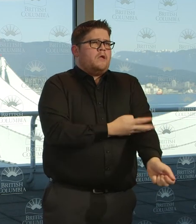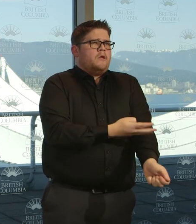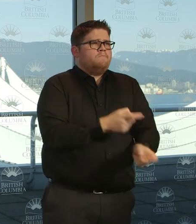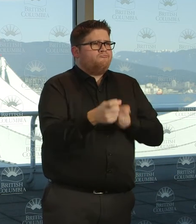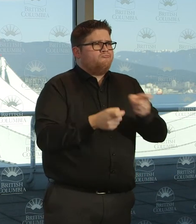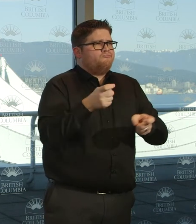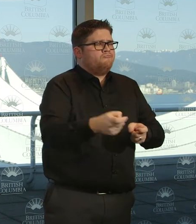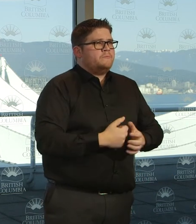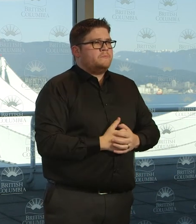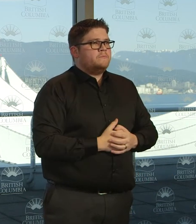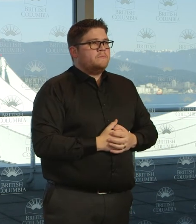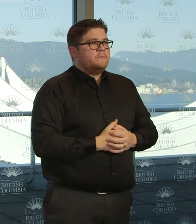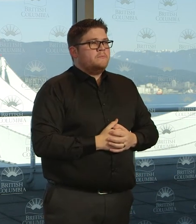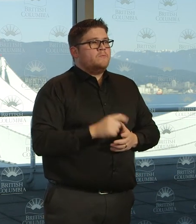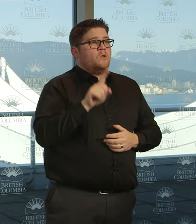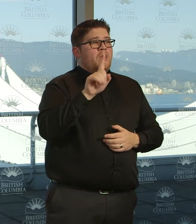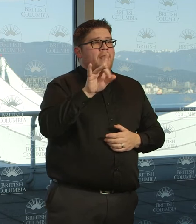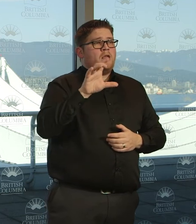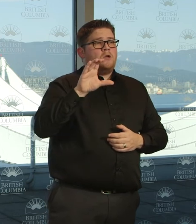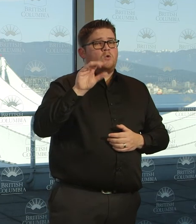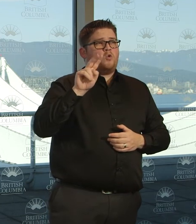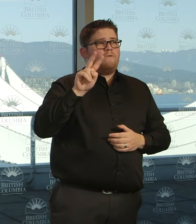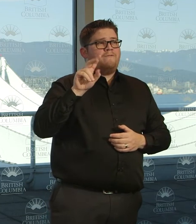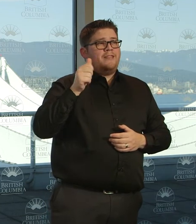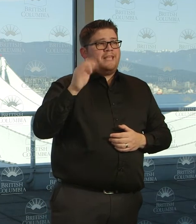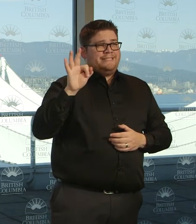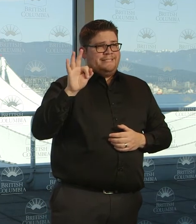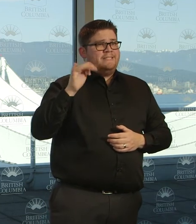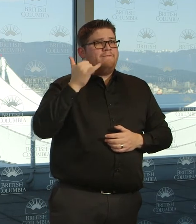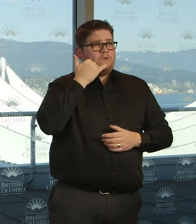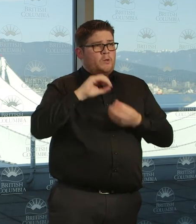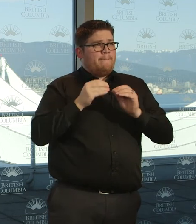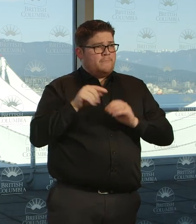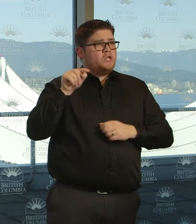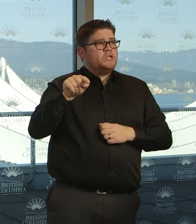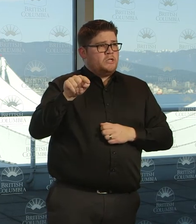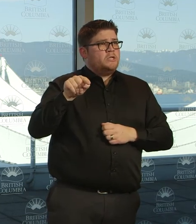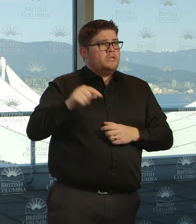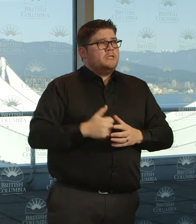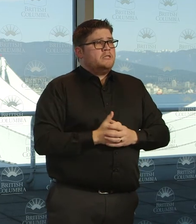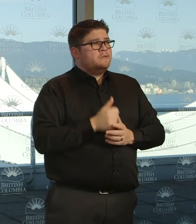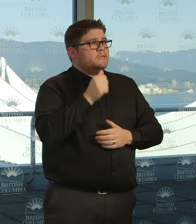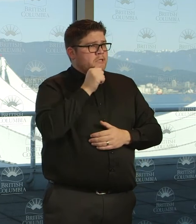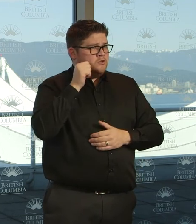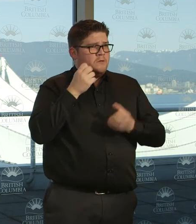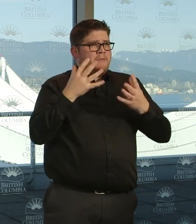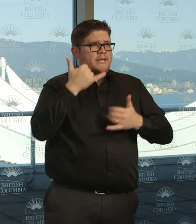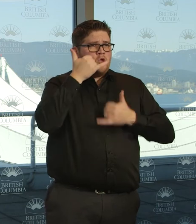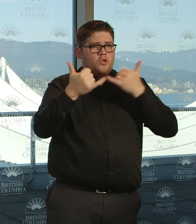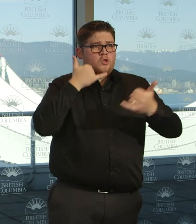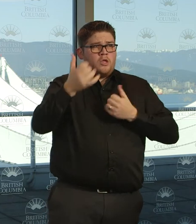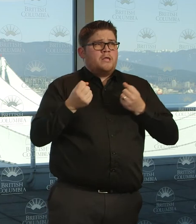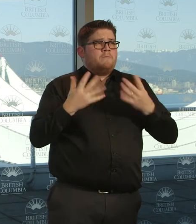-COVID-19 line, the calls answered yesterday was 1,807. That has relieved some of the pressure on our,